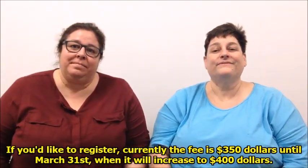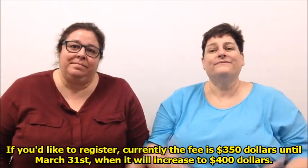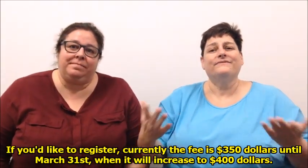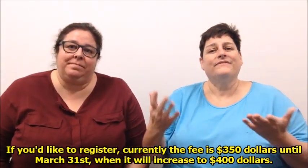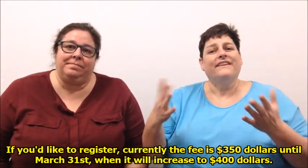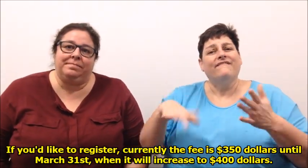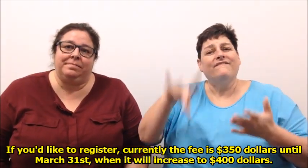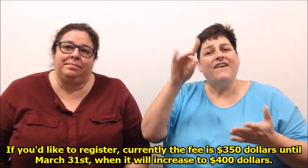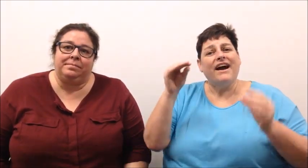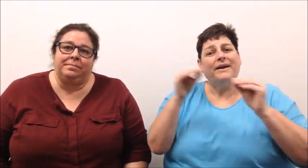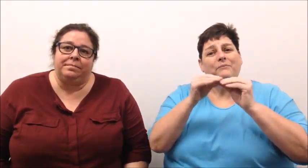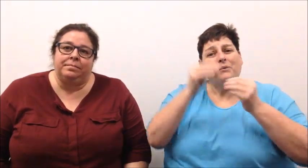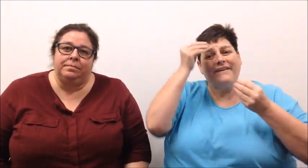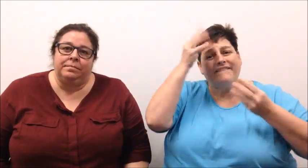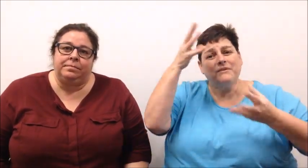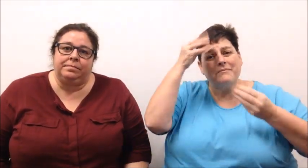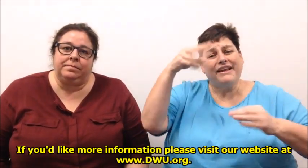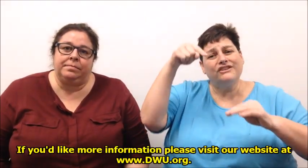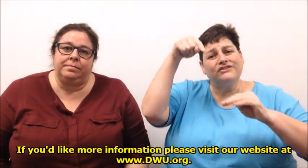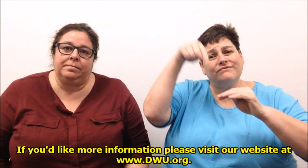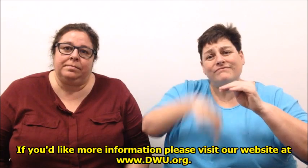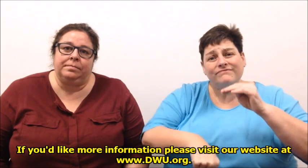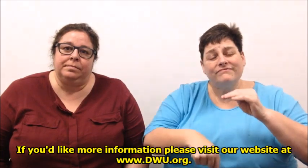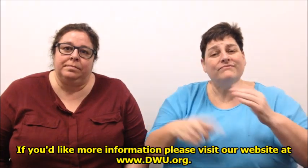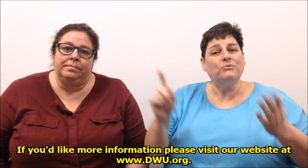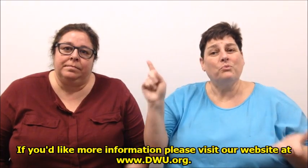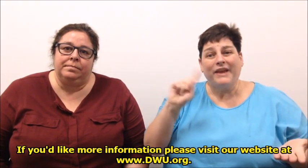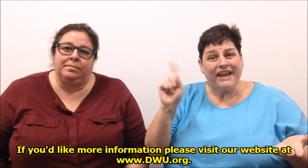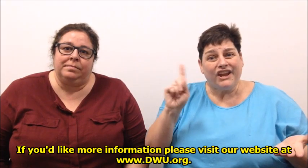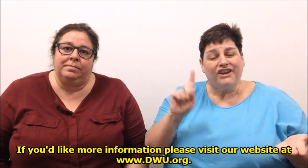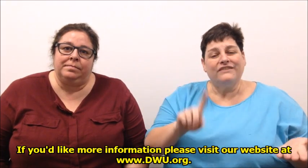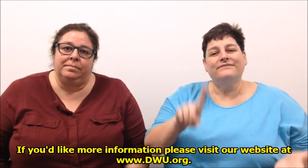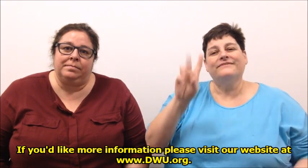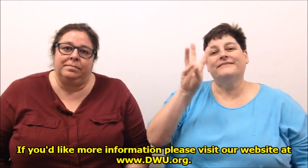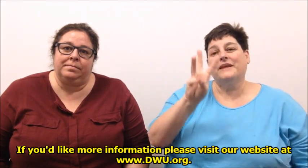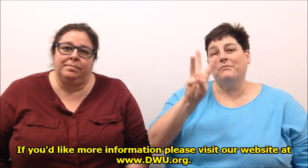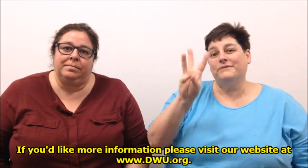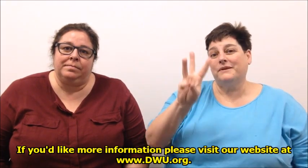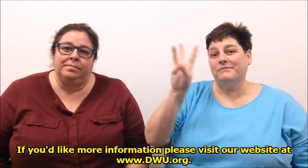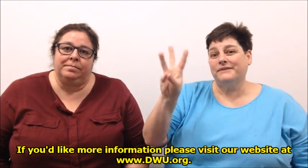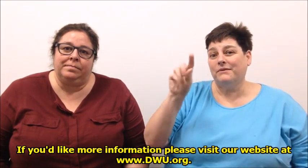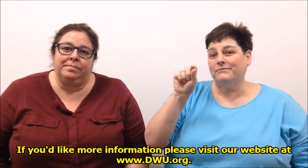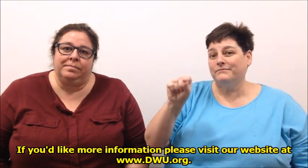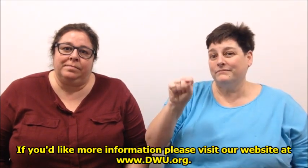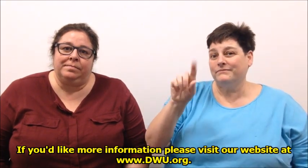$400. If you'd like more information, please visit our website at www